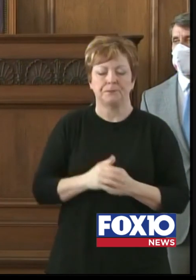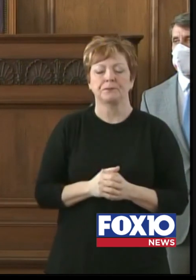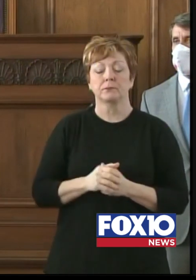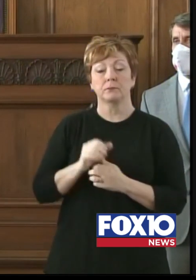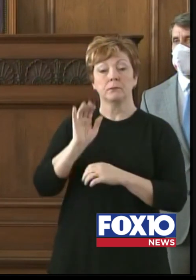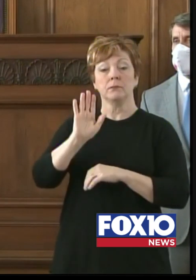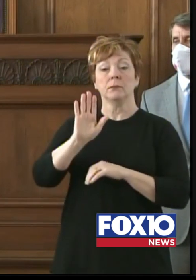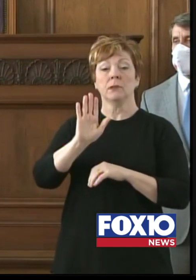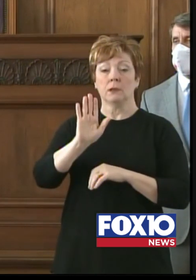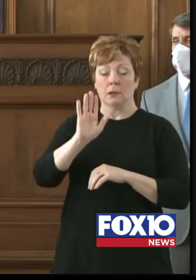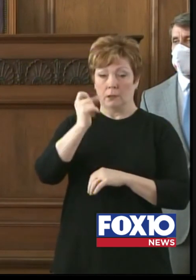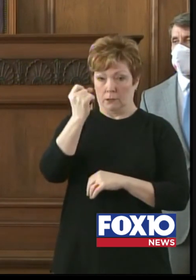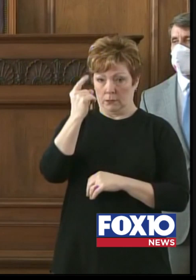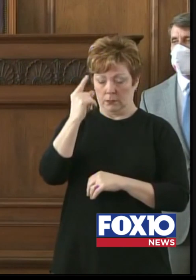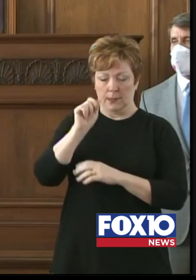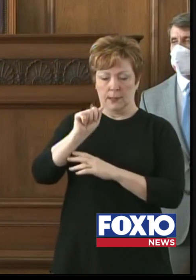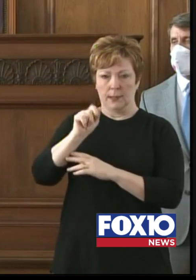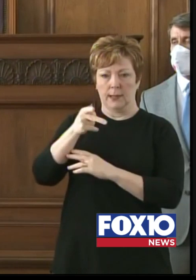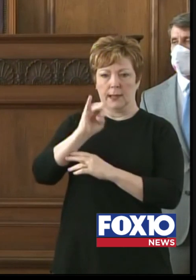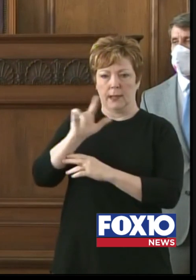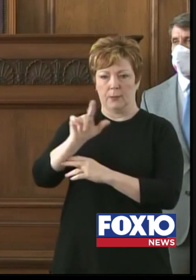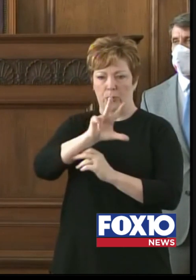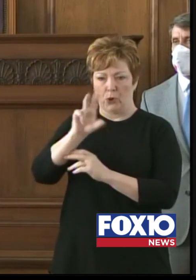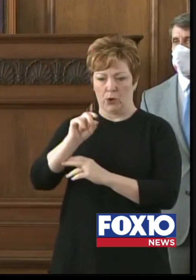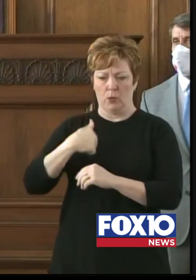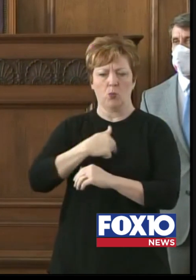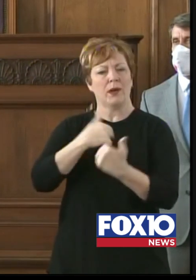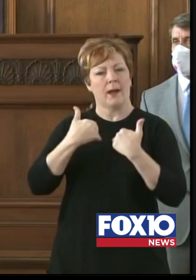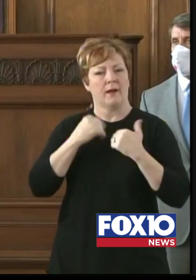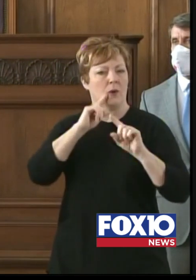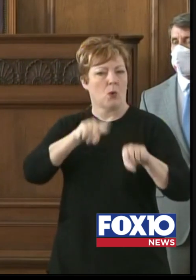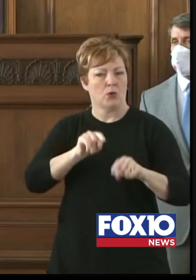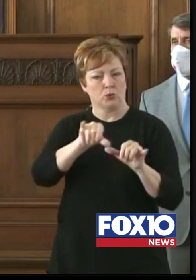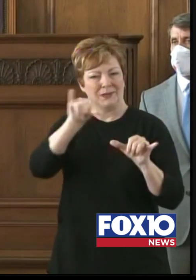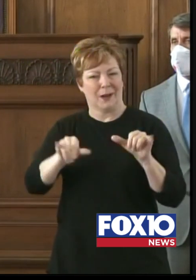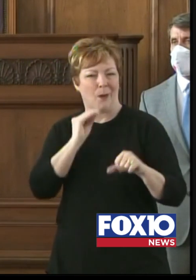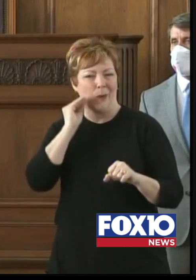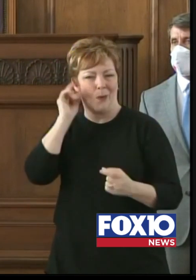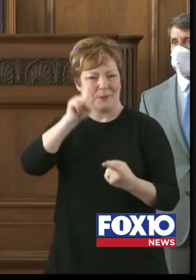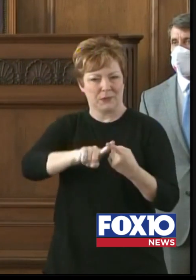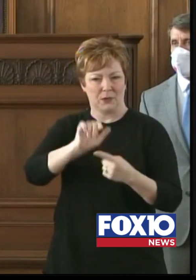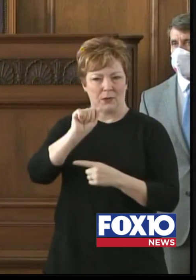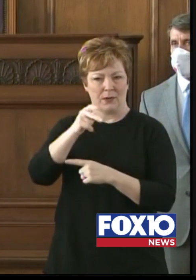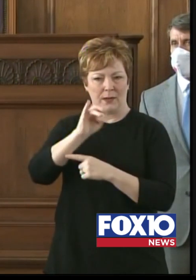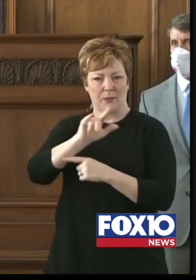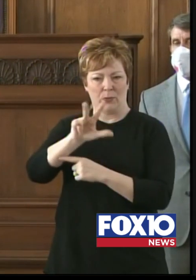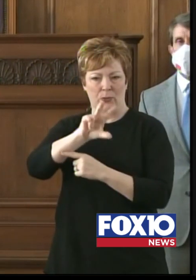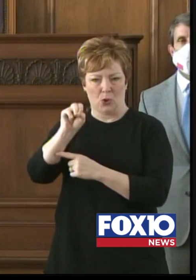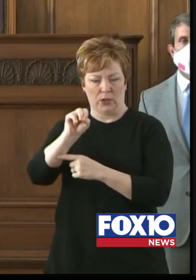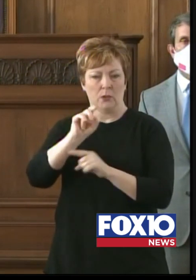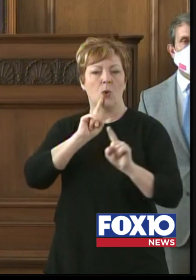30th, our current stay-at-home order will expire.